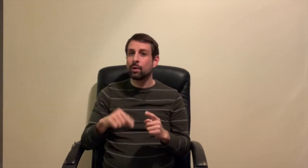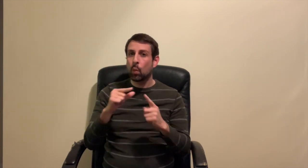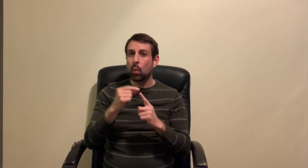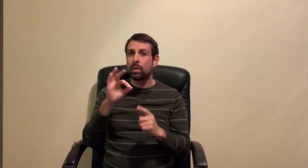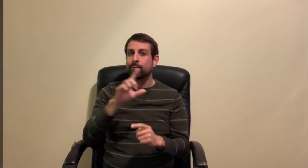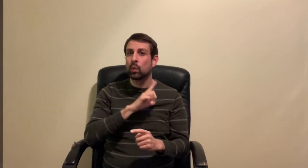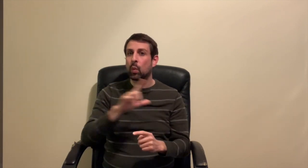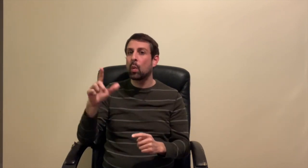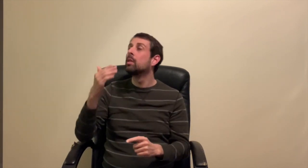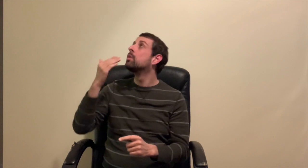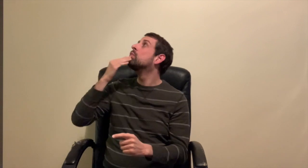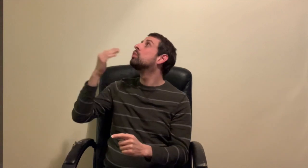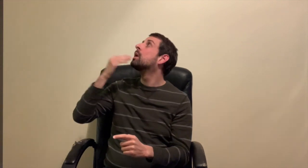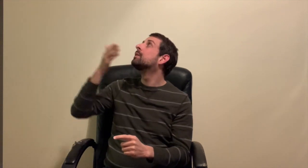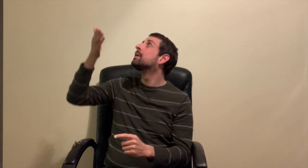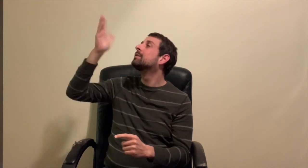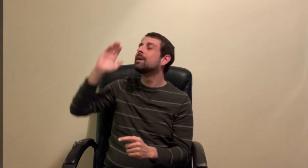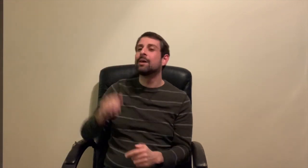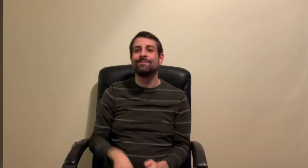This is the word of the Lord. Thanks be to God.